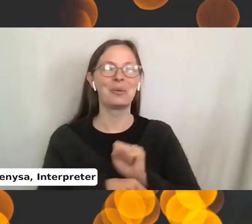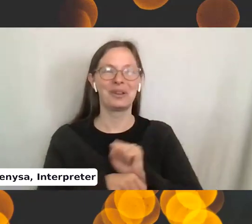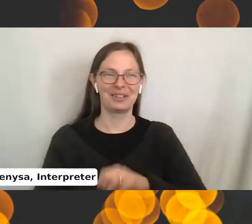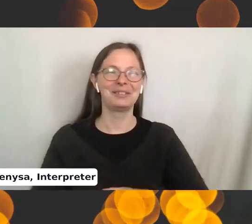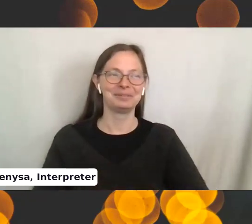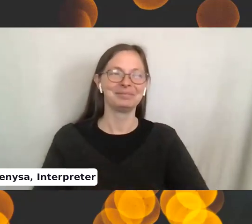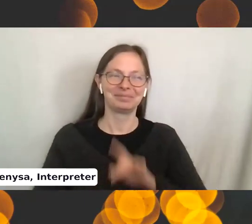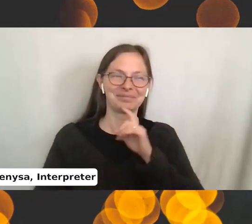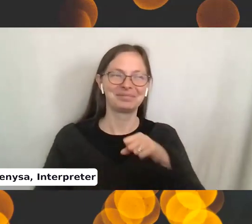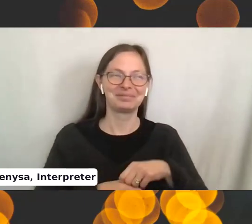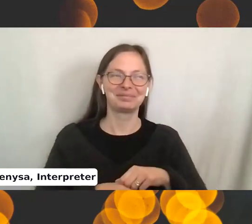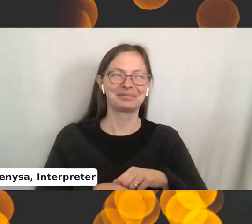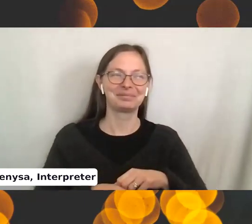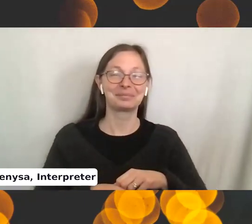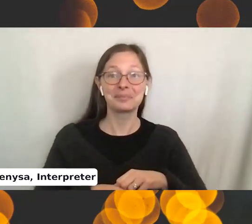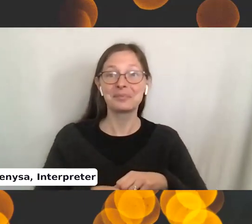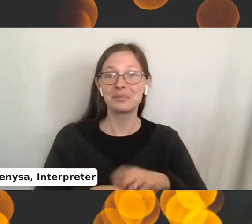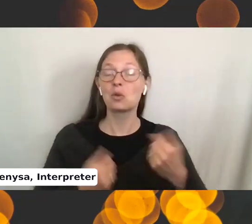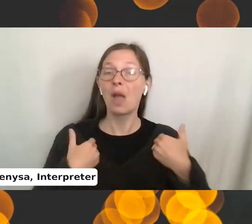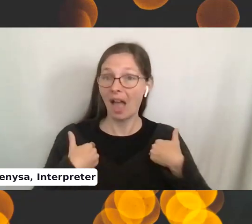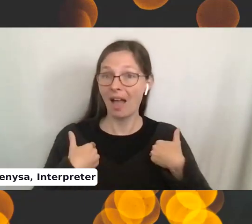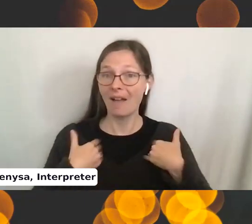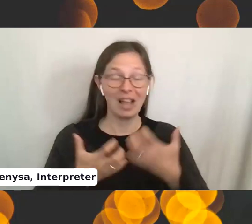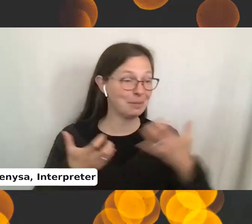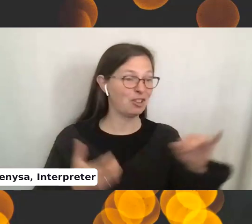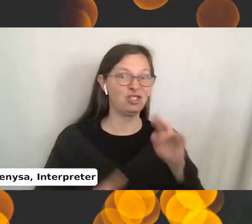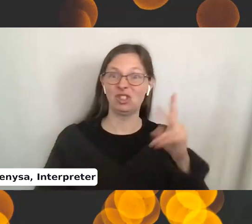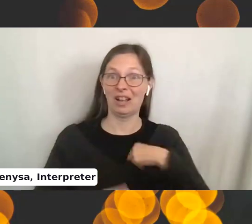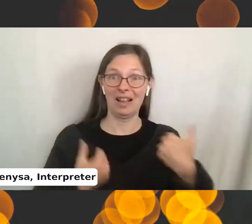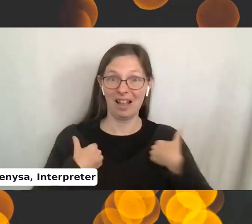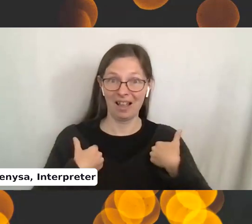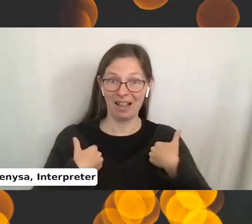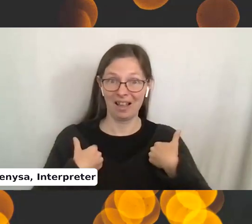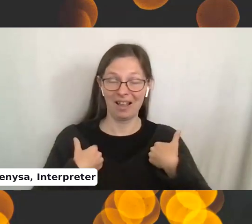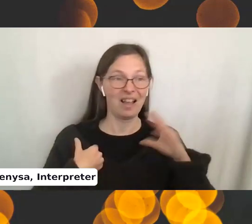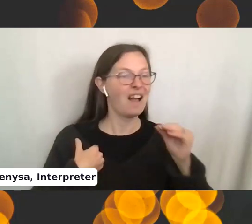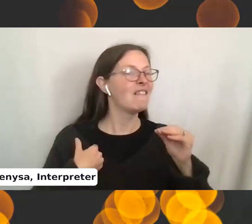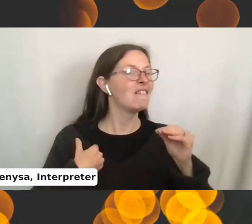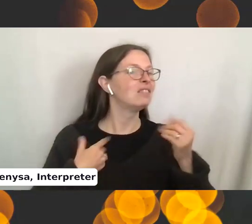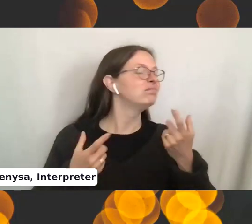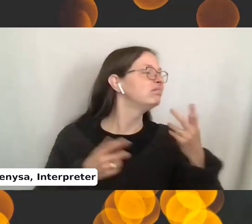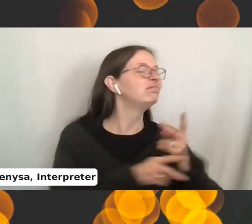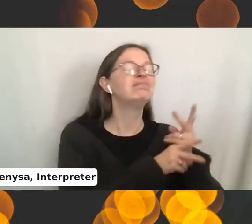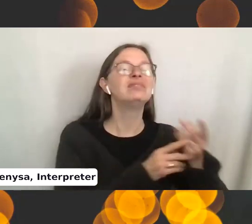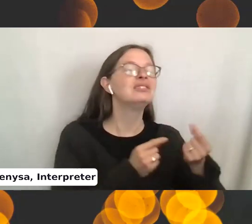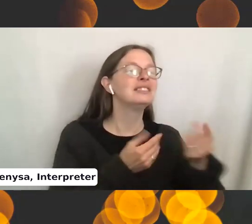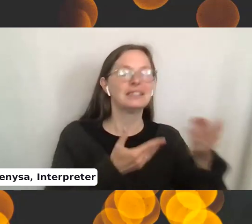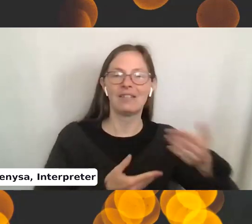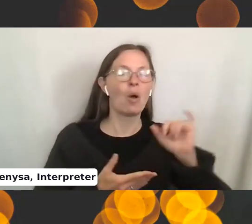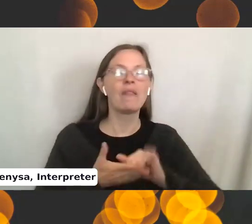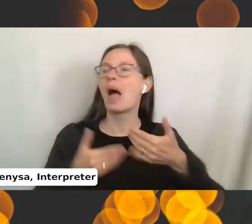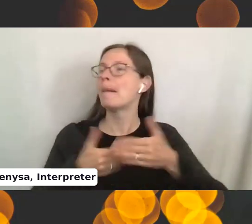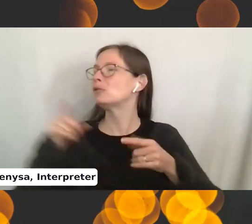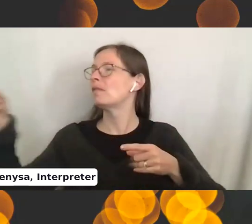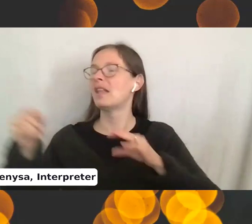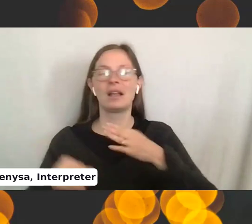It's true. I'm cause when you have as much junk as I have and crafting stuff, you're like, Oh, that little box is over there. And I keep the needles